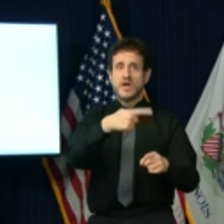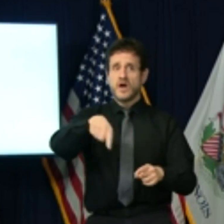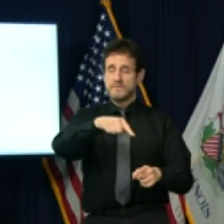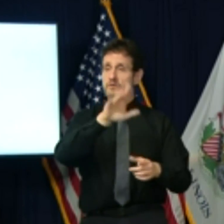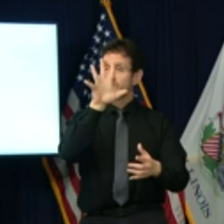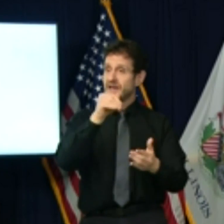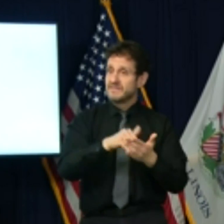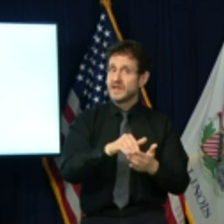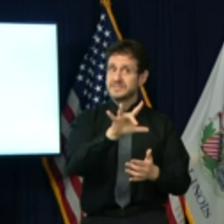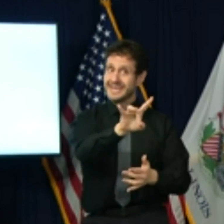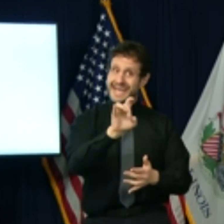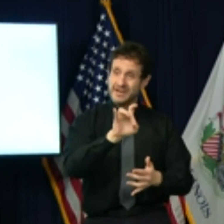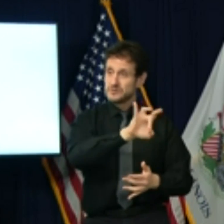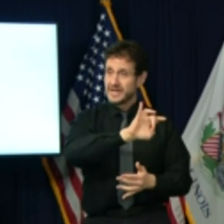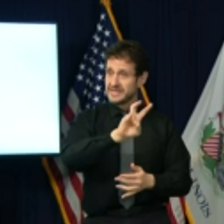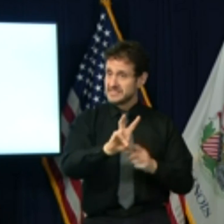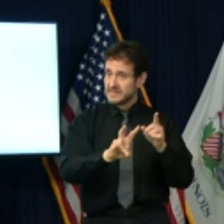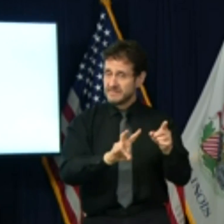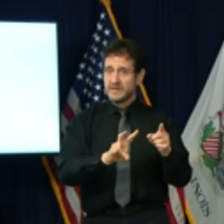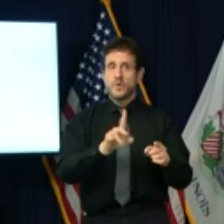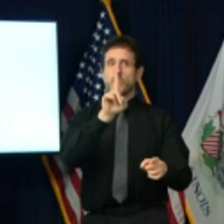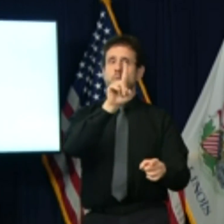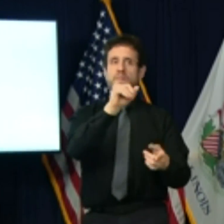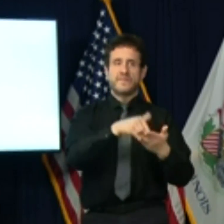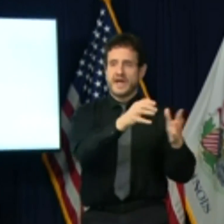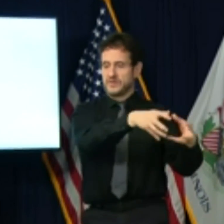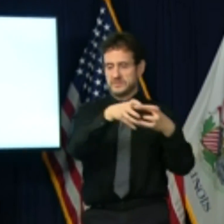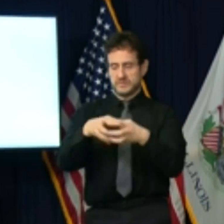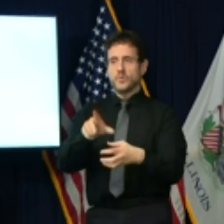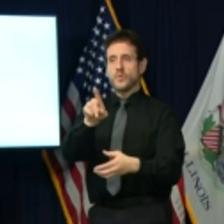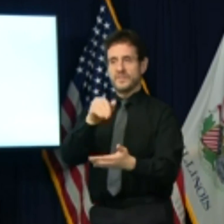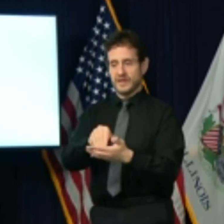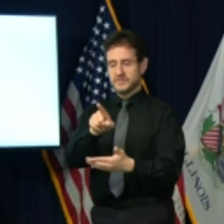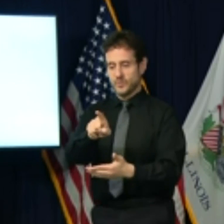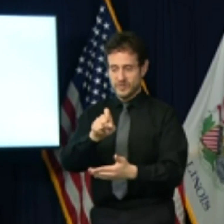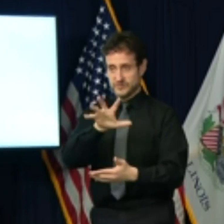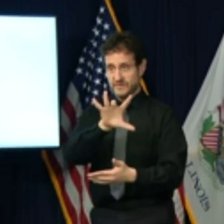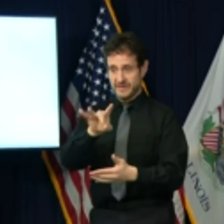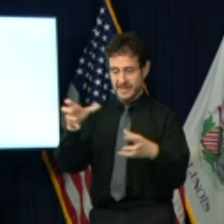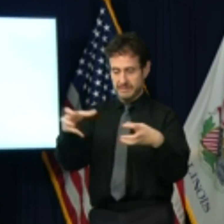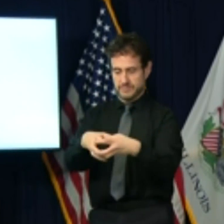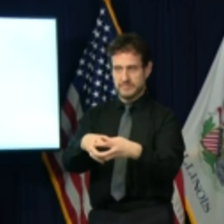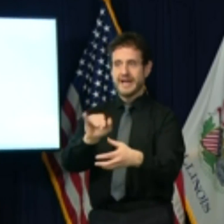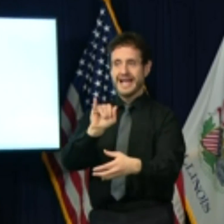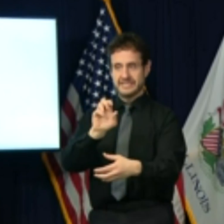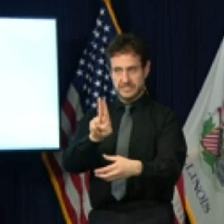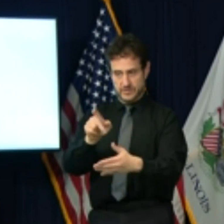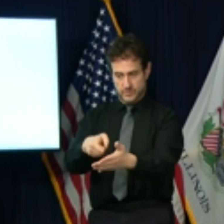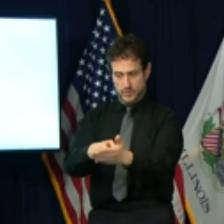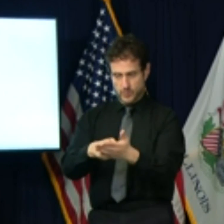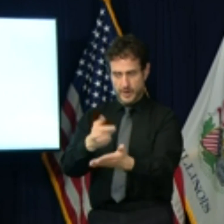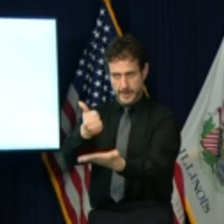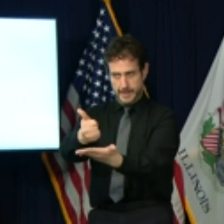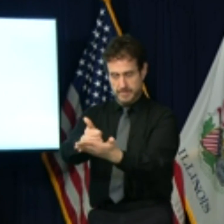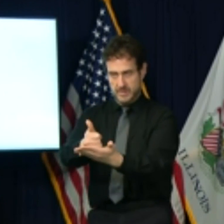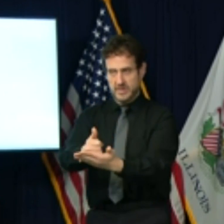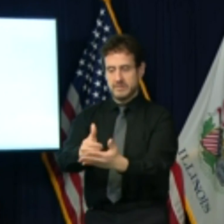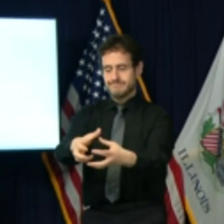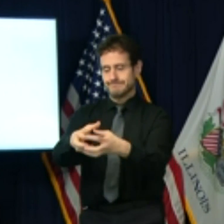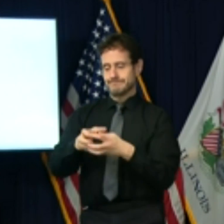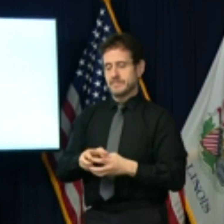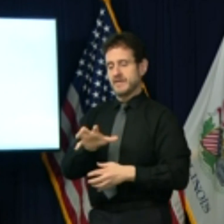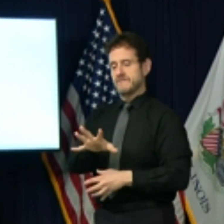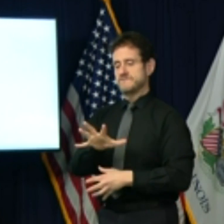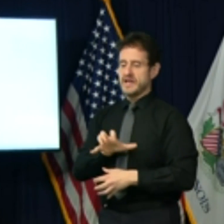,887, 1,158 patients were in the ICU and 545